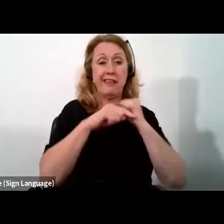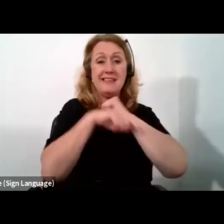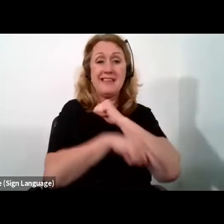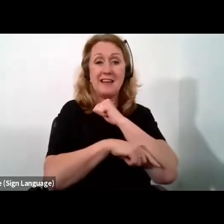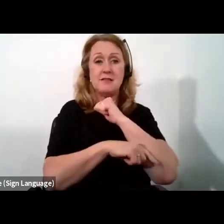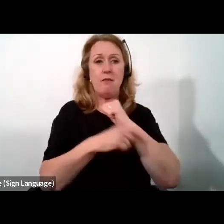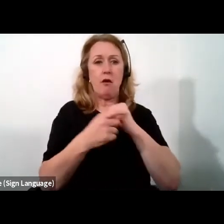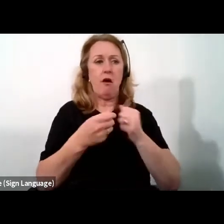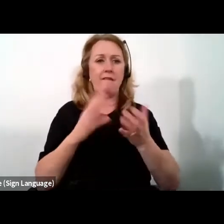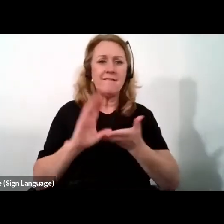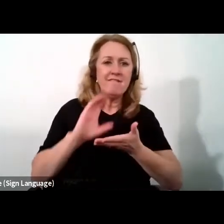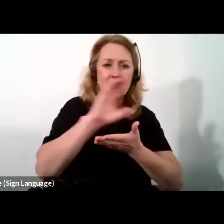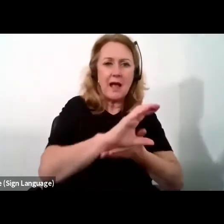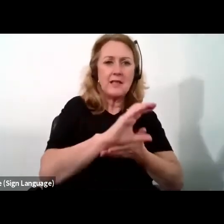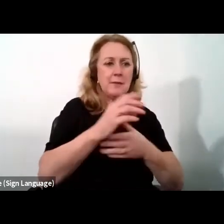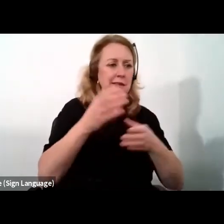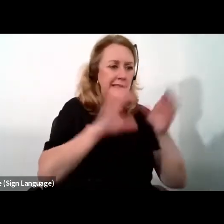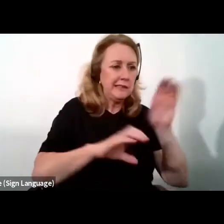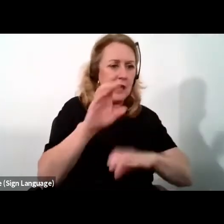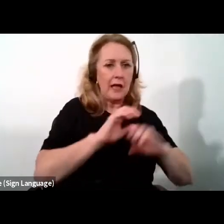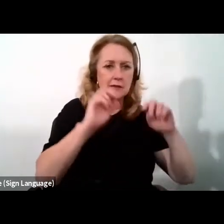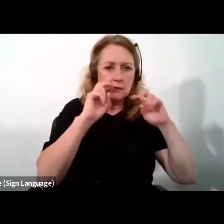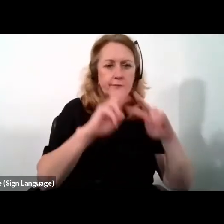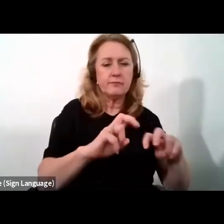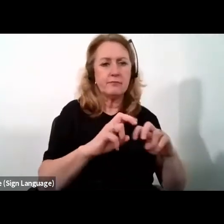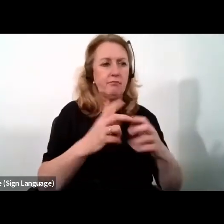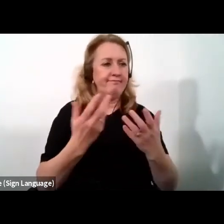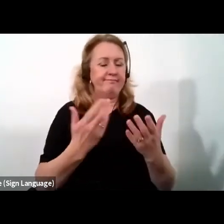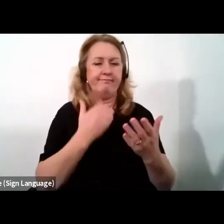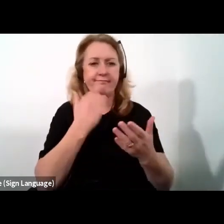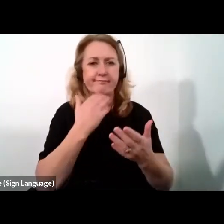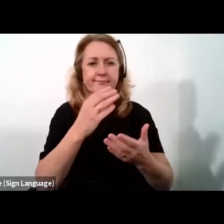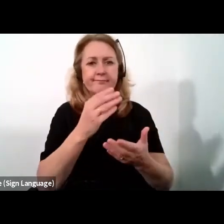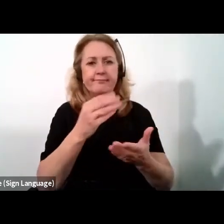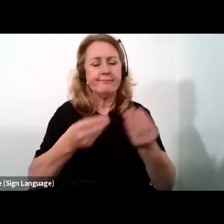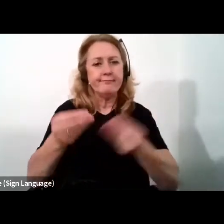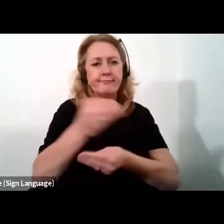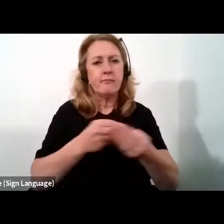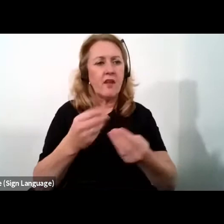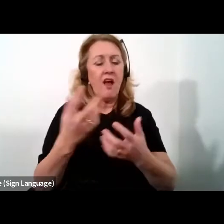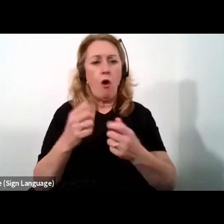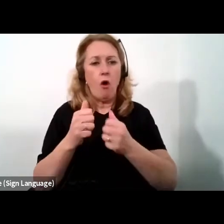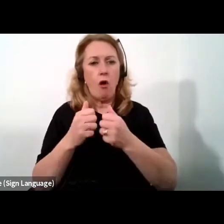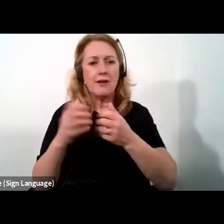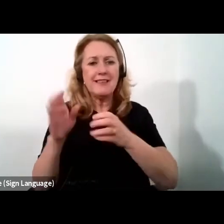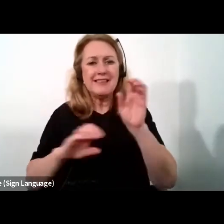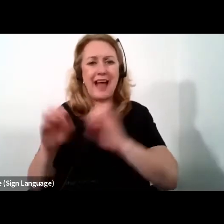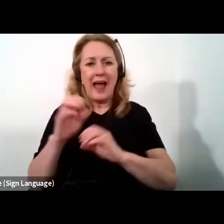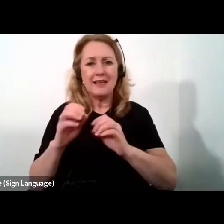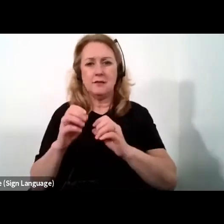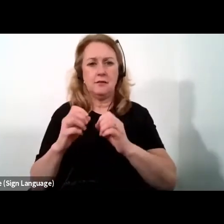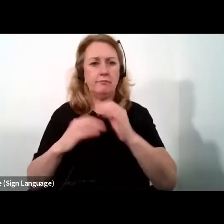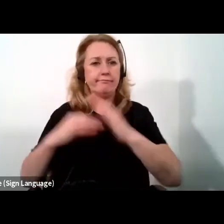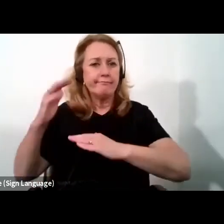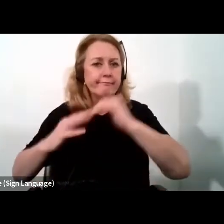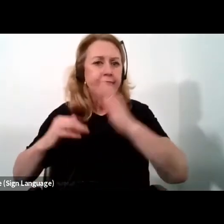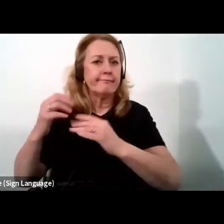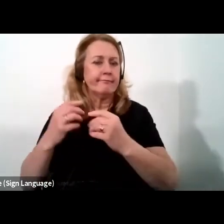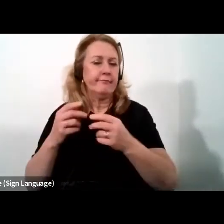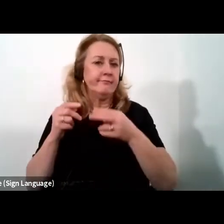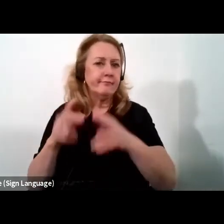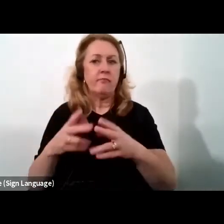science and technology and absence of economic and scientific infrastructure for innovation have